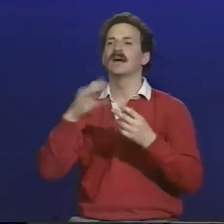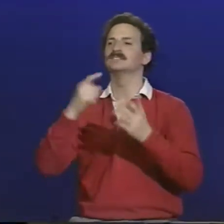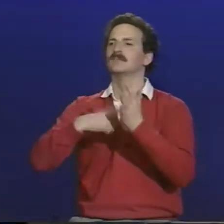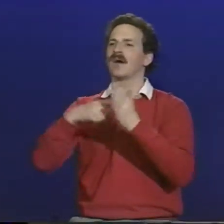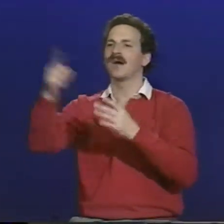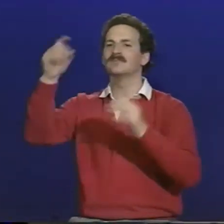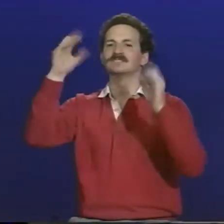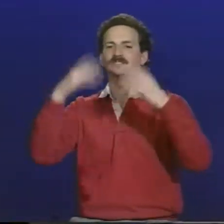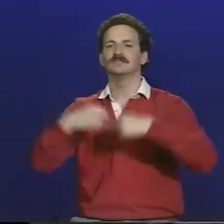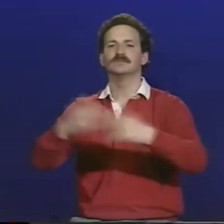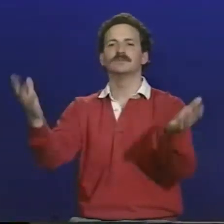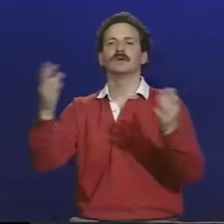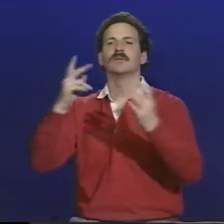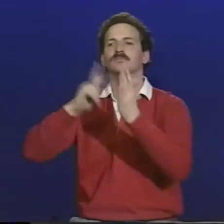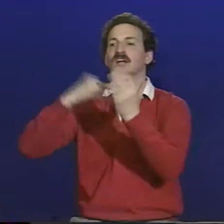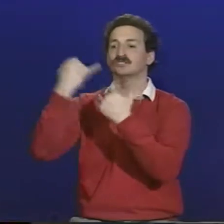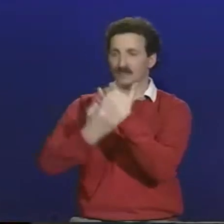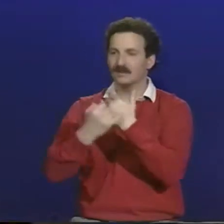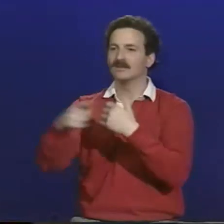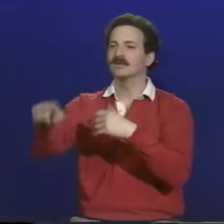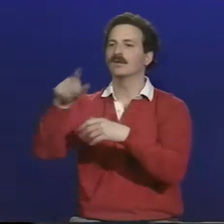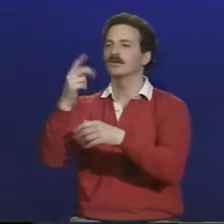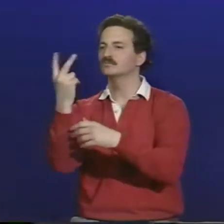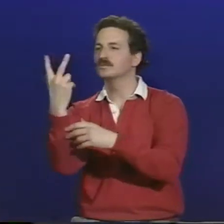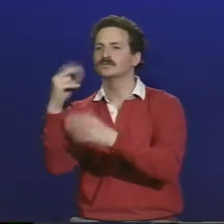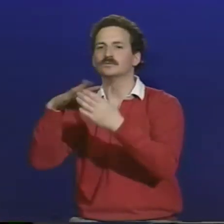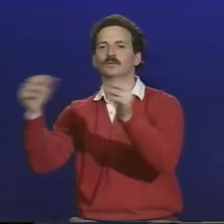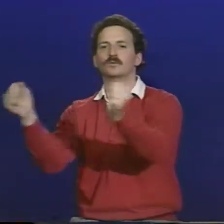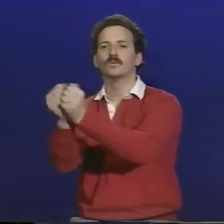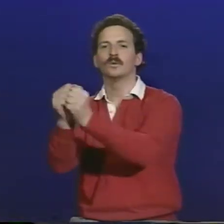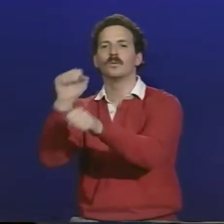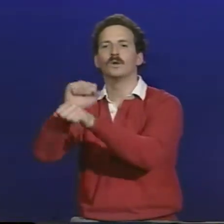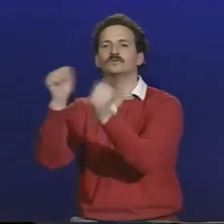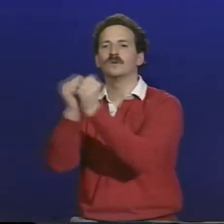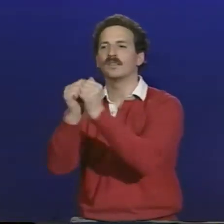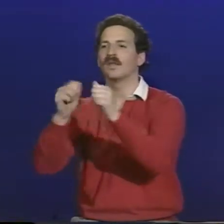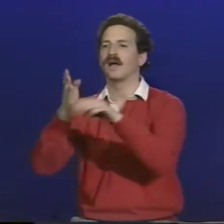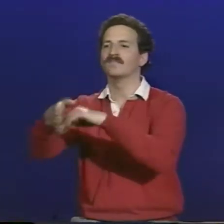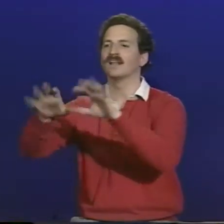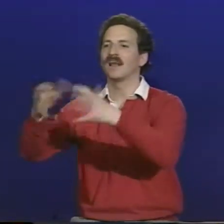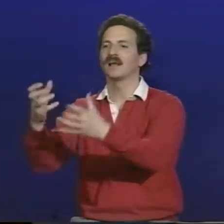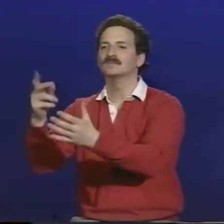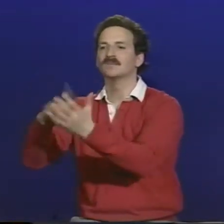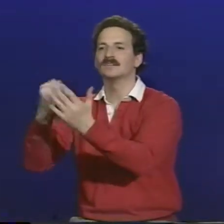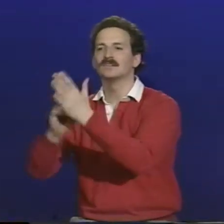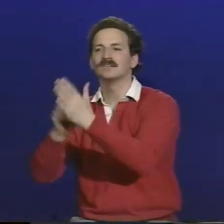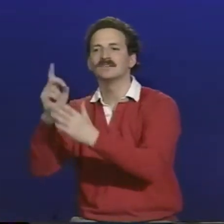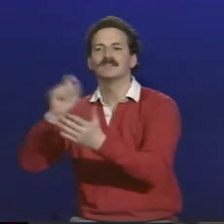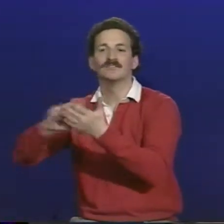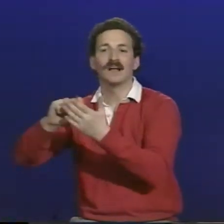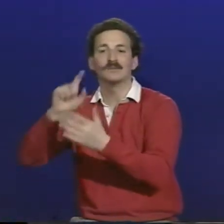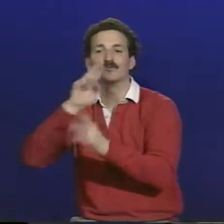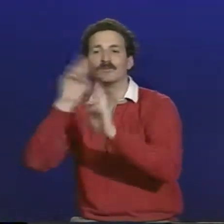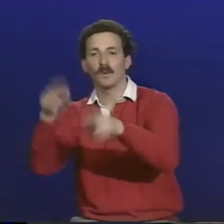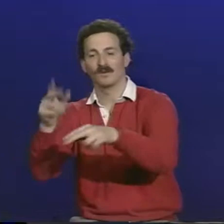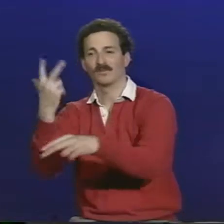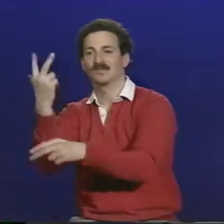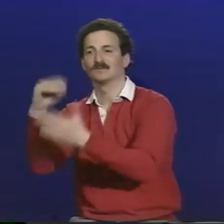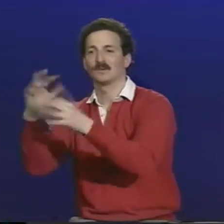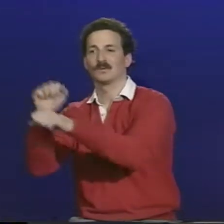discuss the information. I didn't have that at the American University. The professor would give us a project where two or three of us would have to get together outside of the class